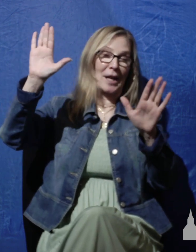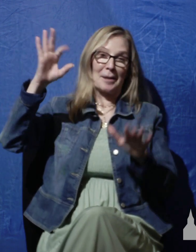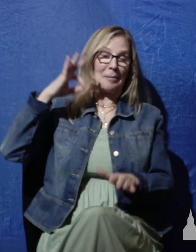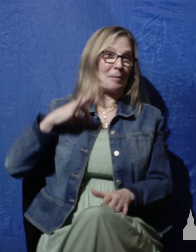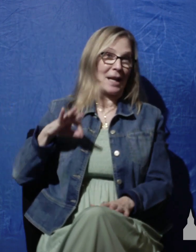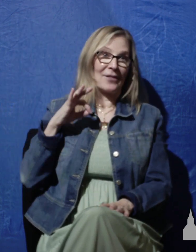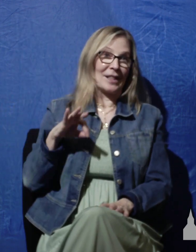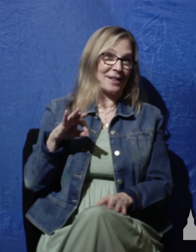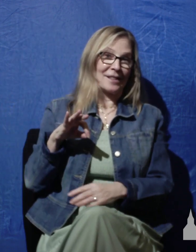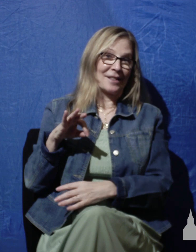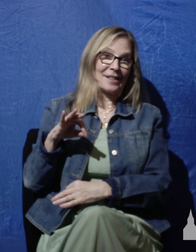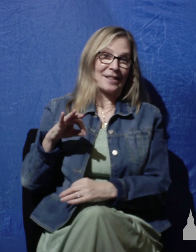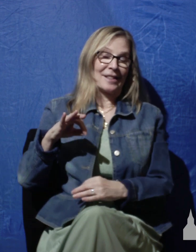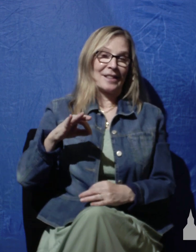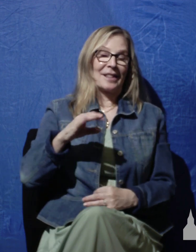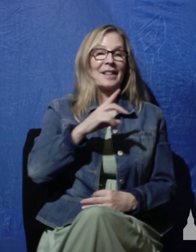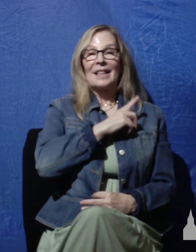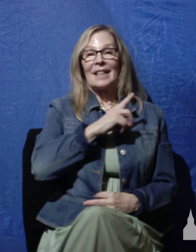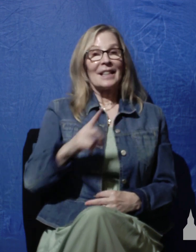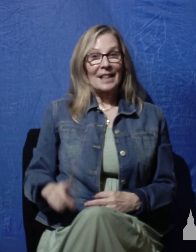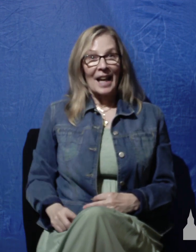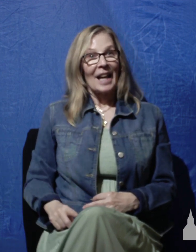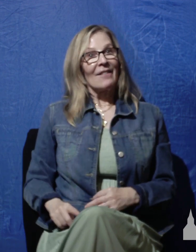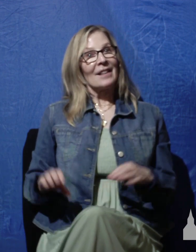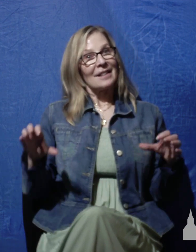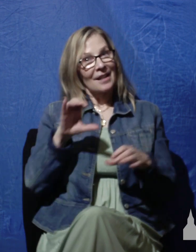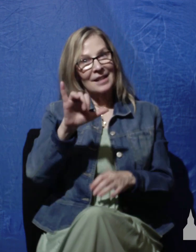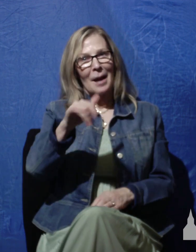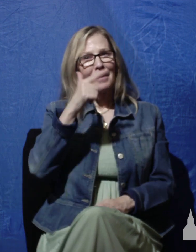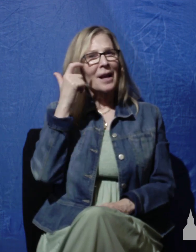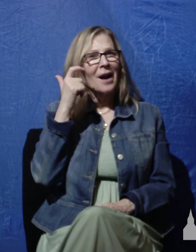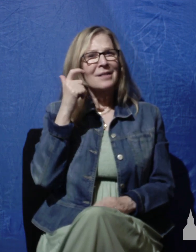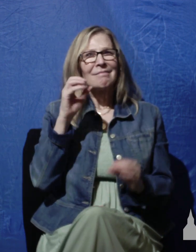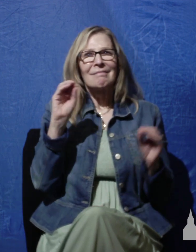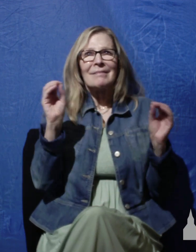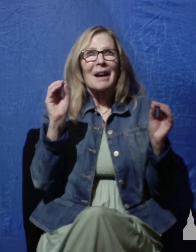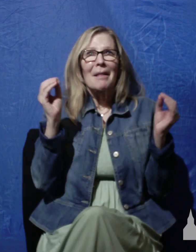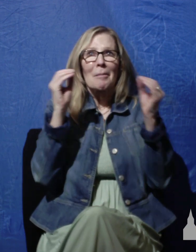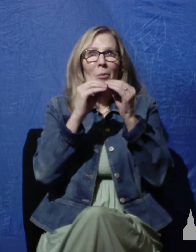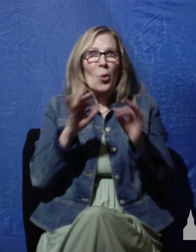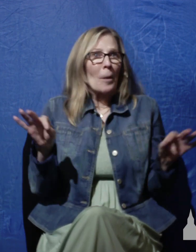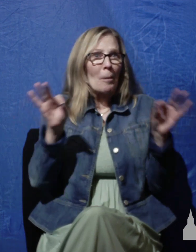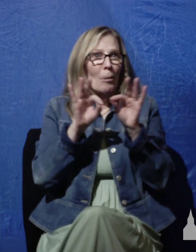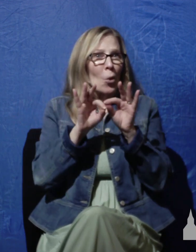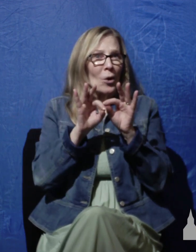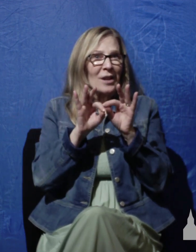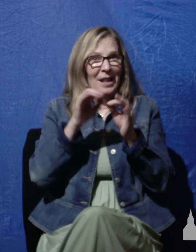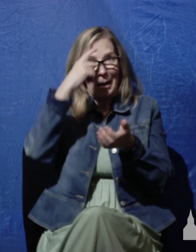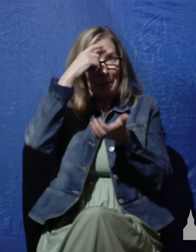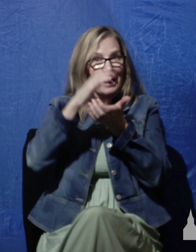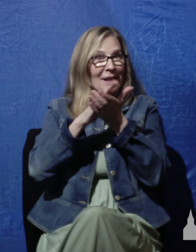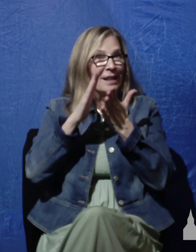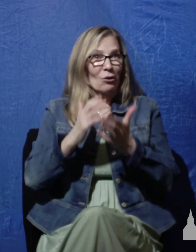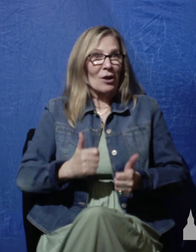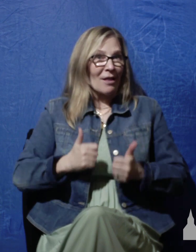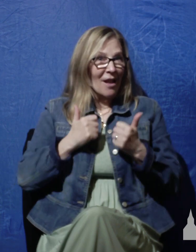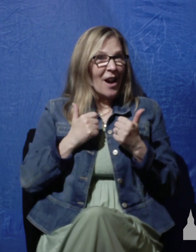And he does this because there is nothing more important in the life of a believer than the forgiveness of his sins.